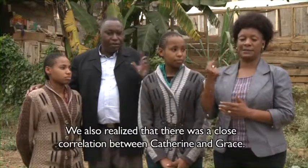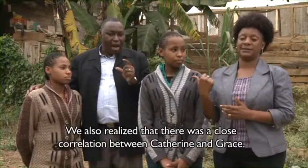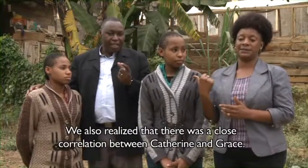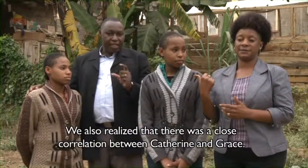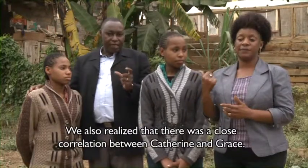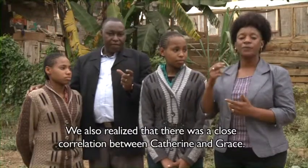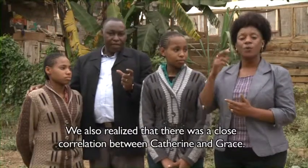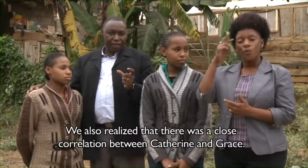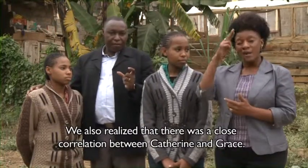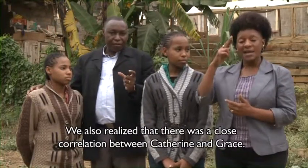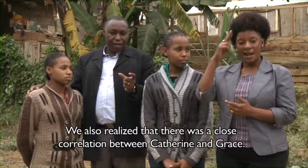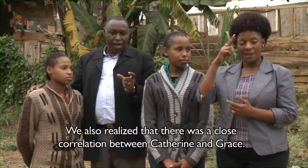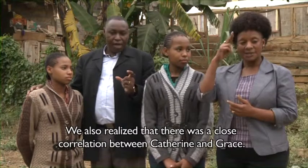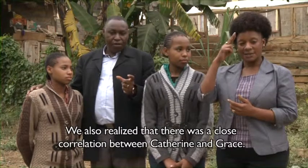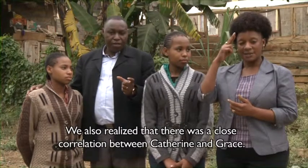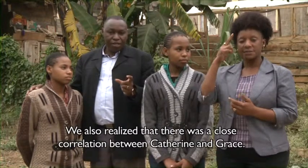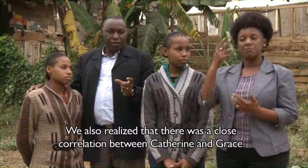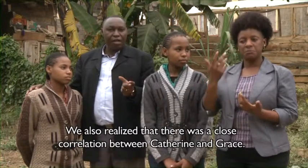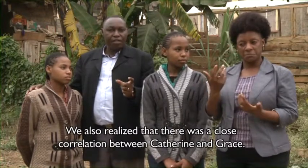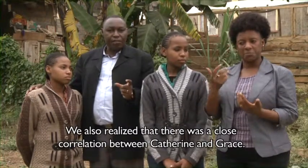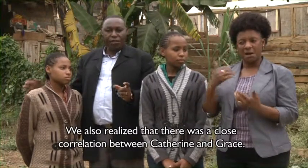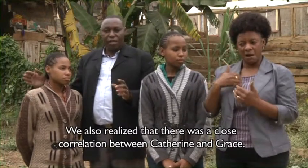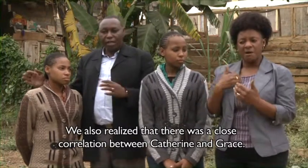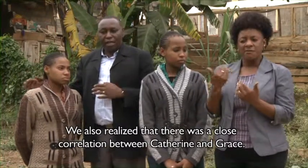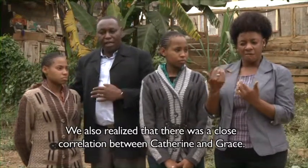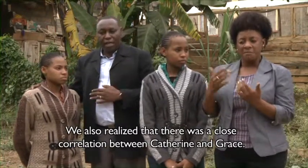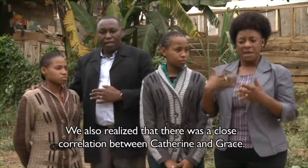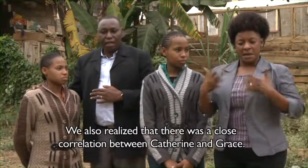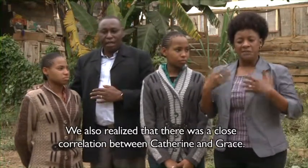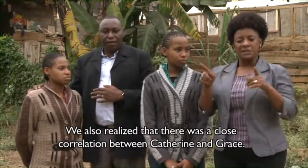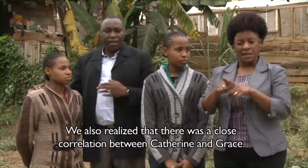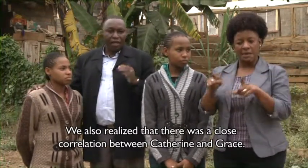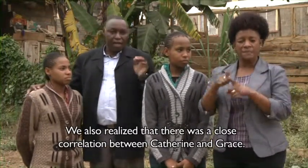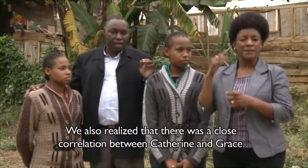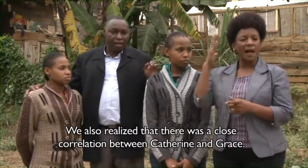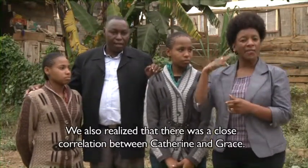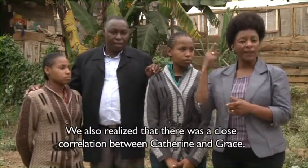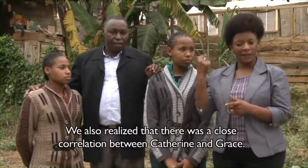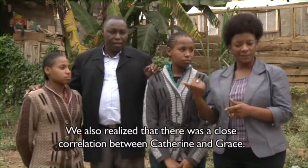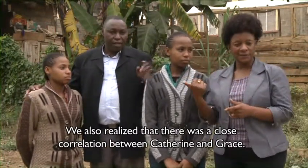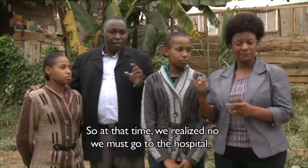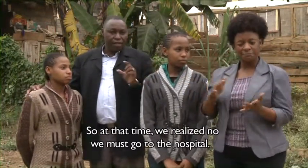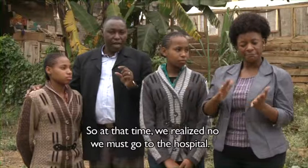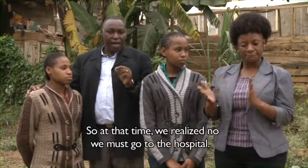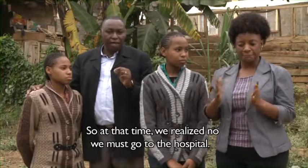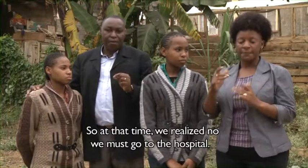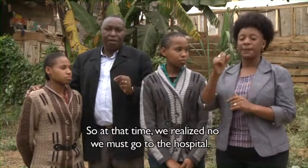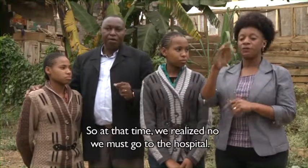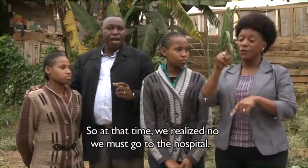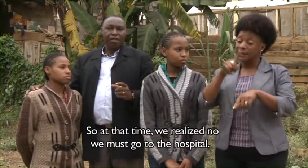realized that there was a close correlation between Catherine and Grace. So at that time, now we realized,